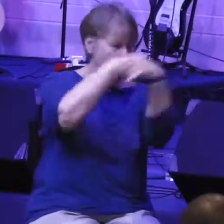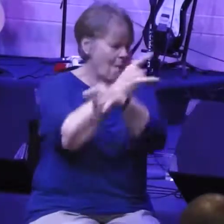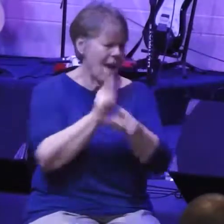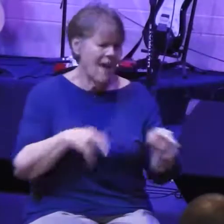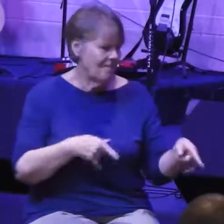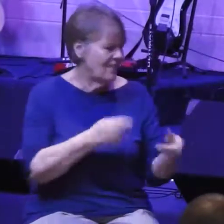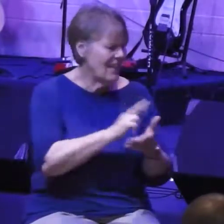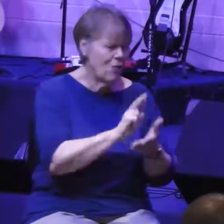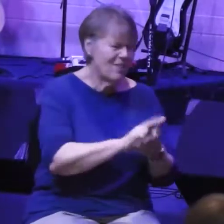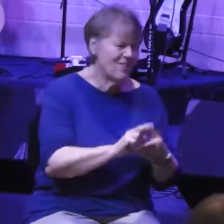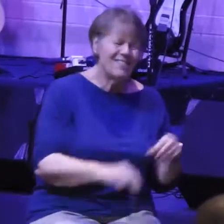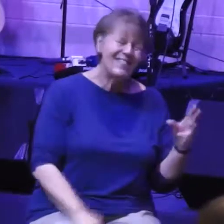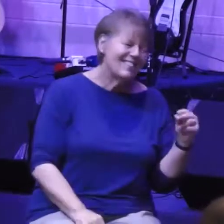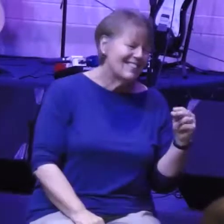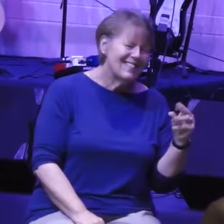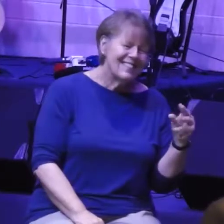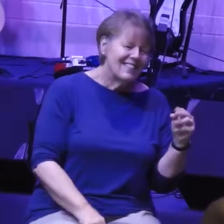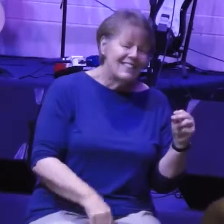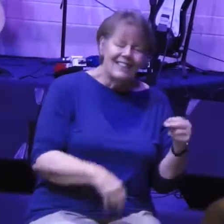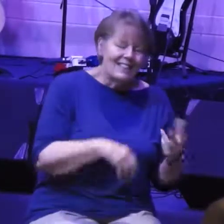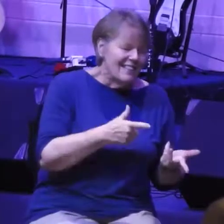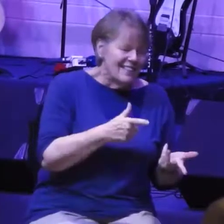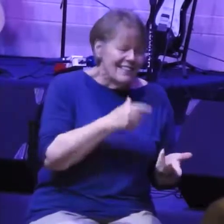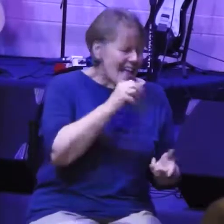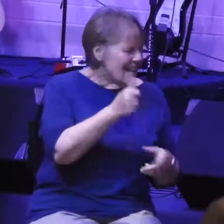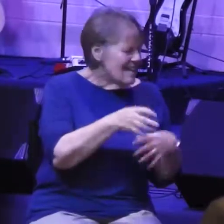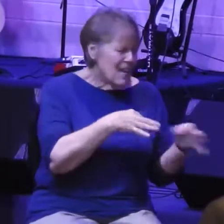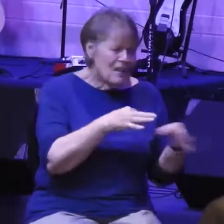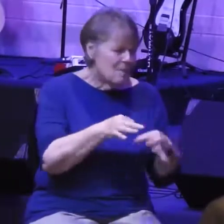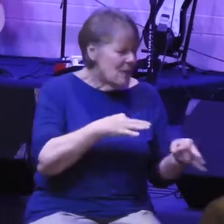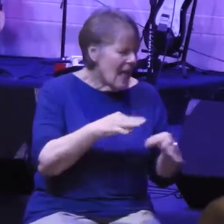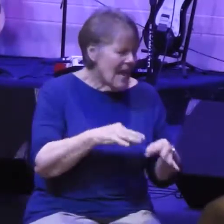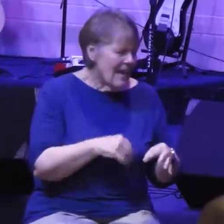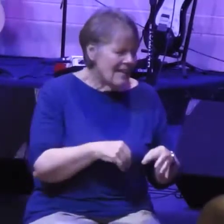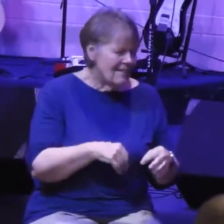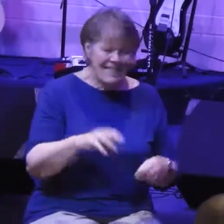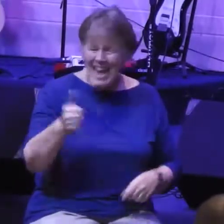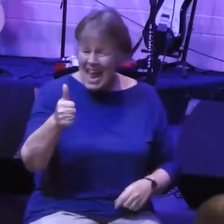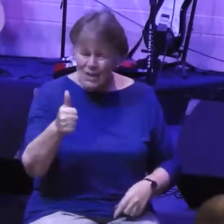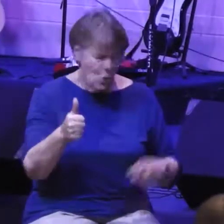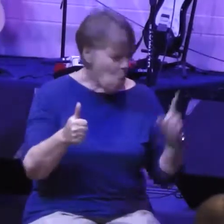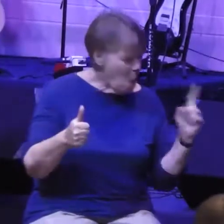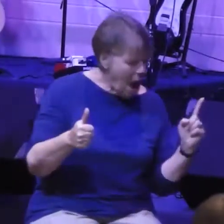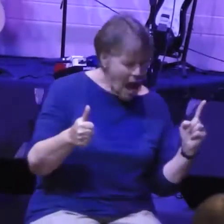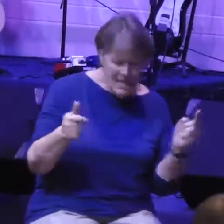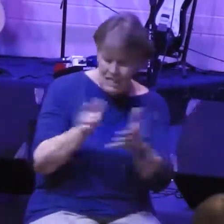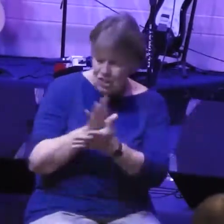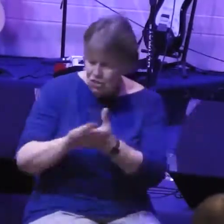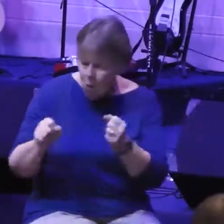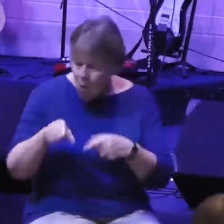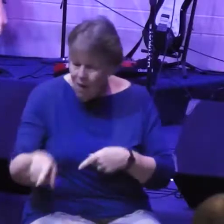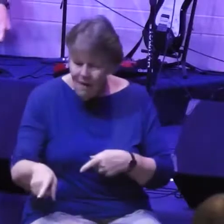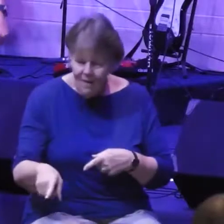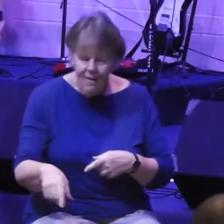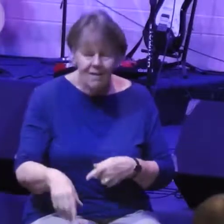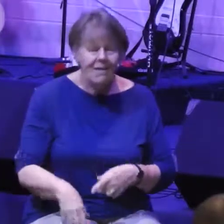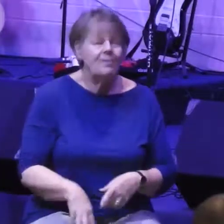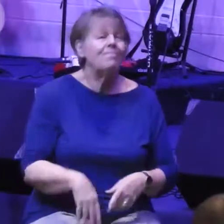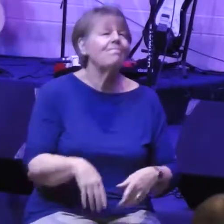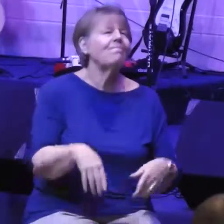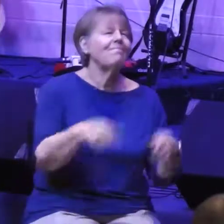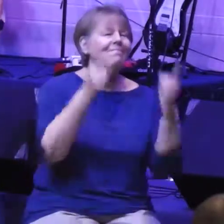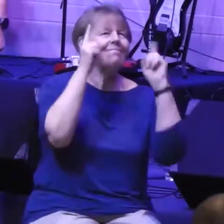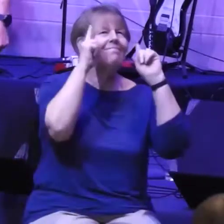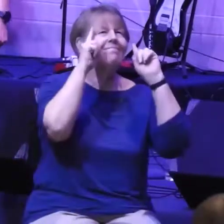and he said, no, that just doesn't account for as big of a discrepancy. And finally, this Air Force